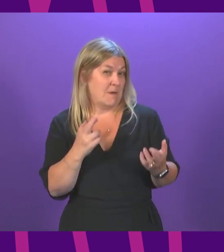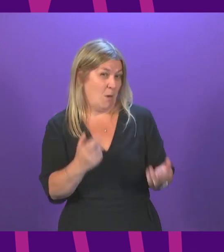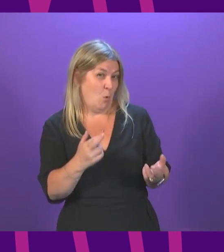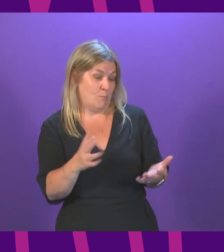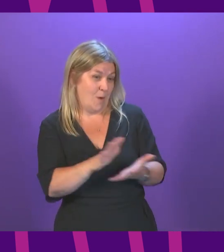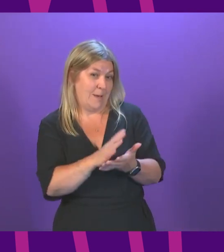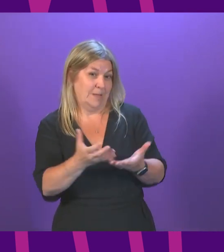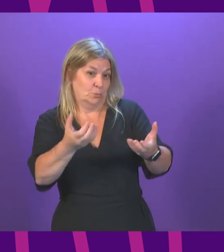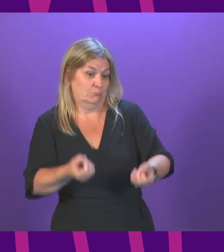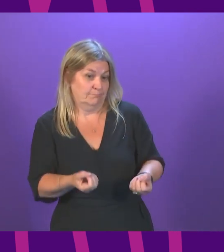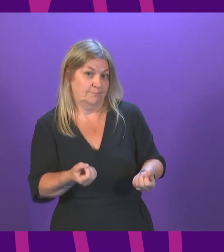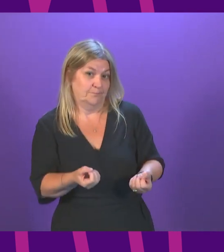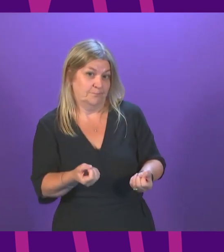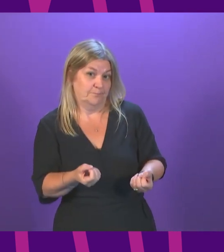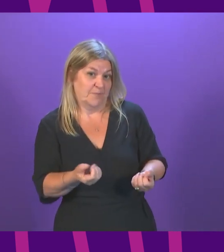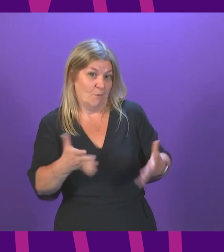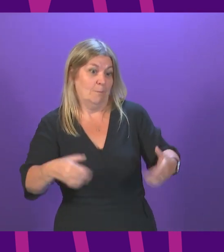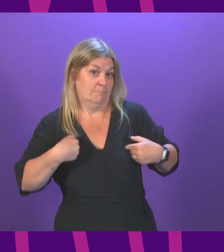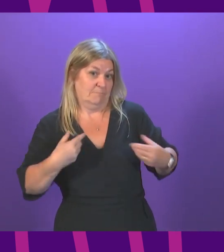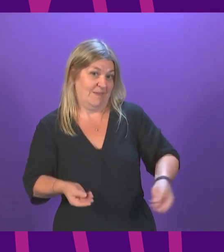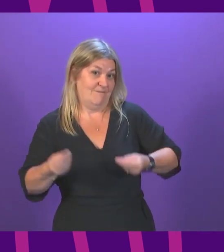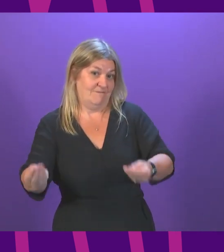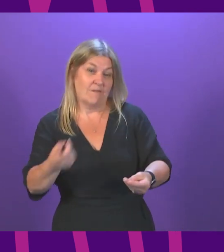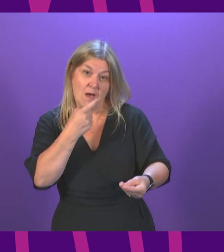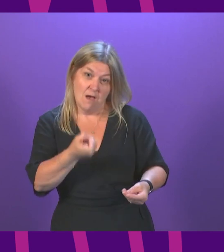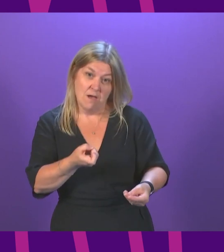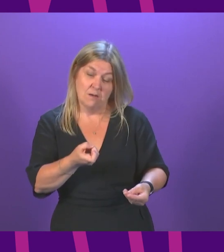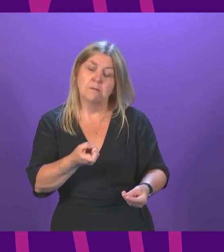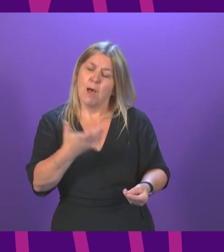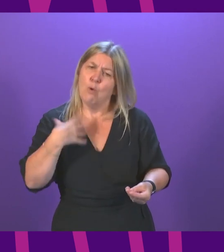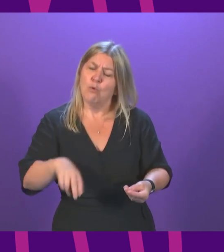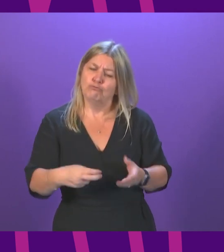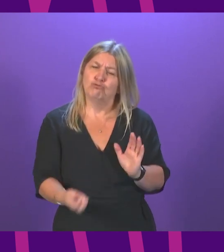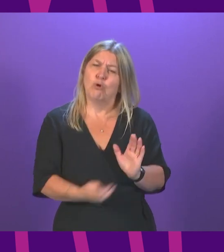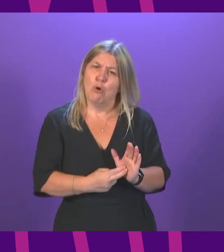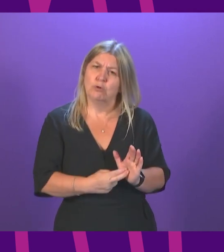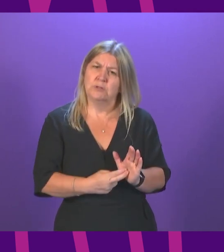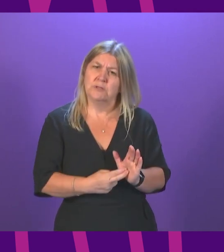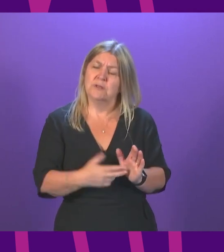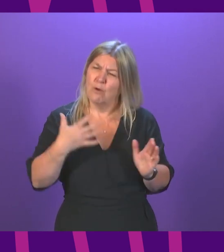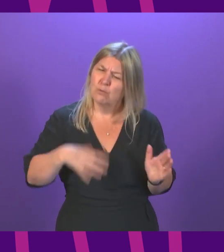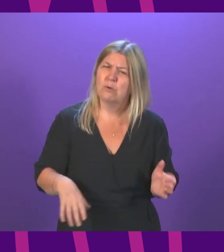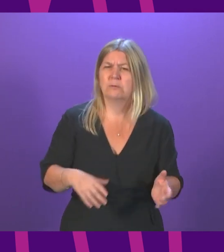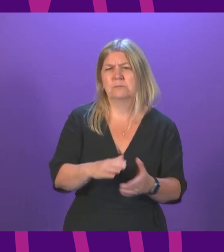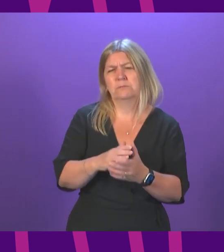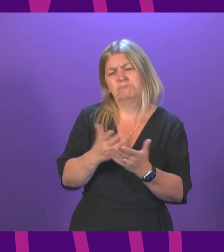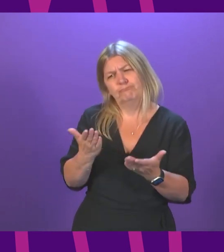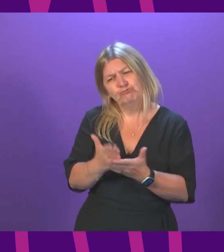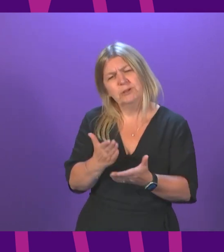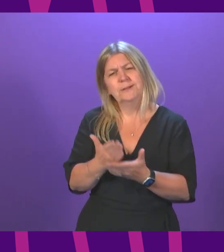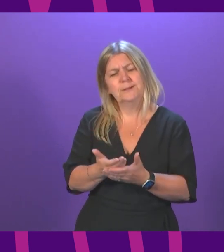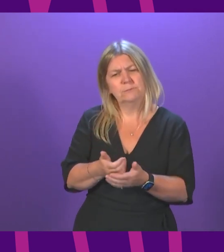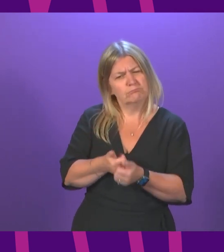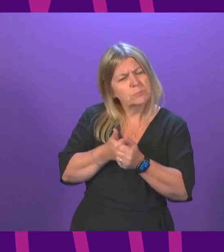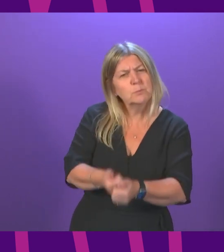petition from me on their behalf. I would like to put on record and commend the work of the Cabinet Secretary,